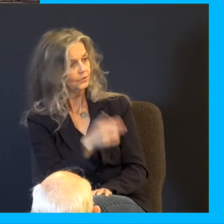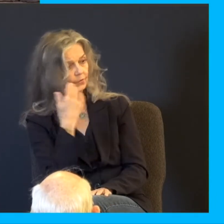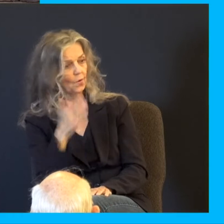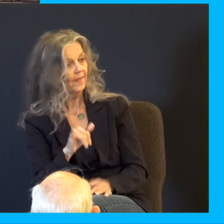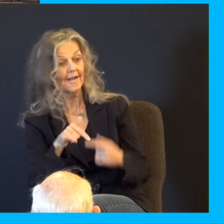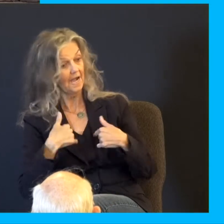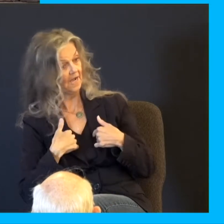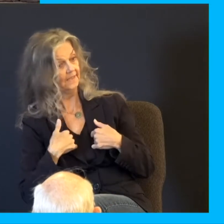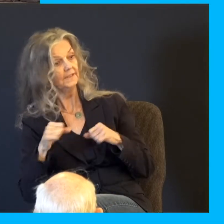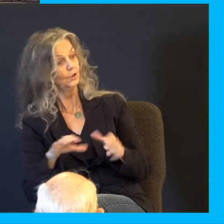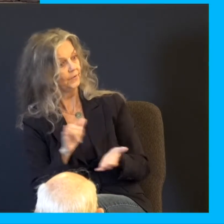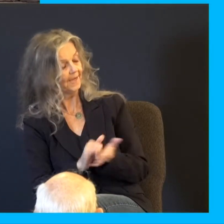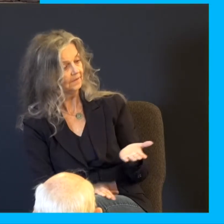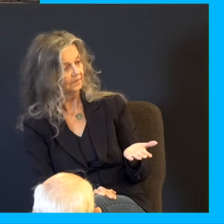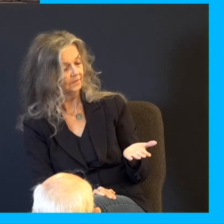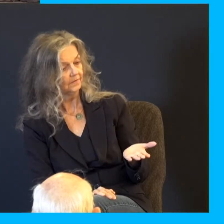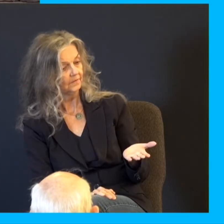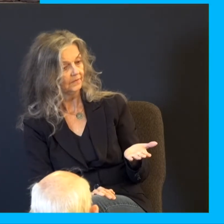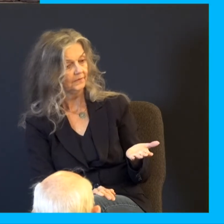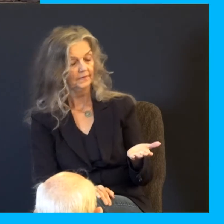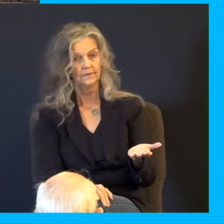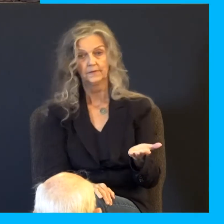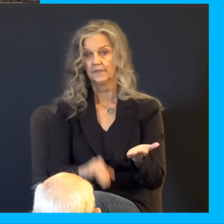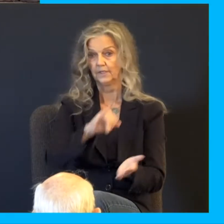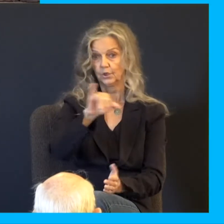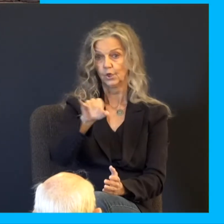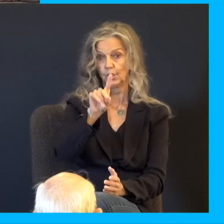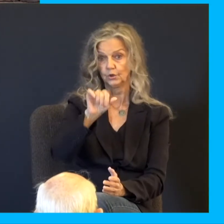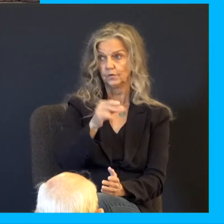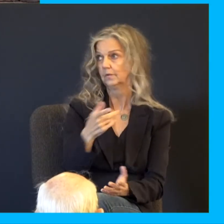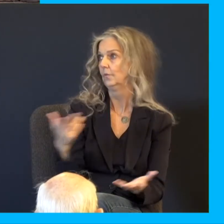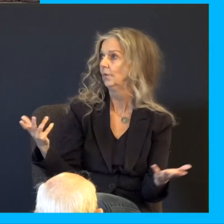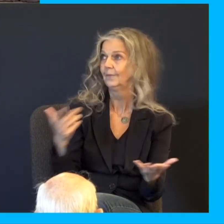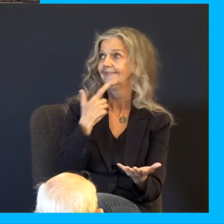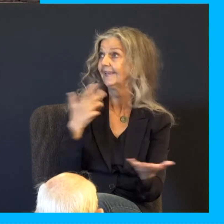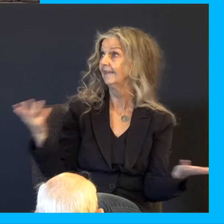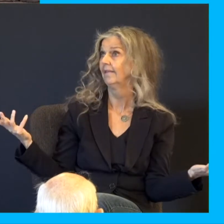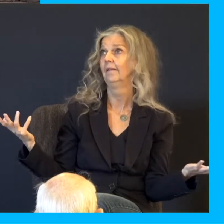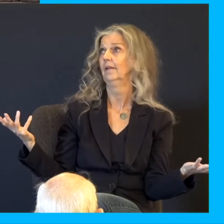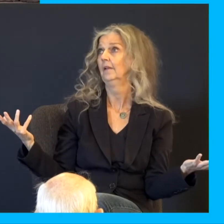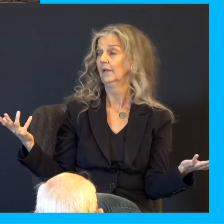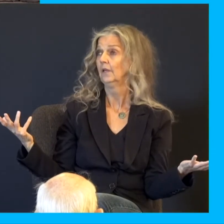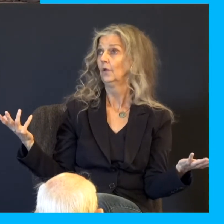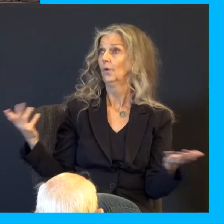as I can certainly divine? Judah said, what shall we say unto my Lord? Or what shall we speak?